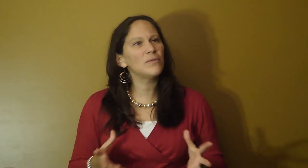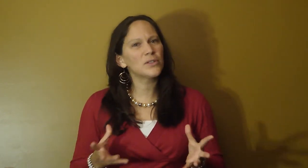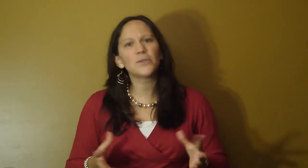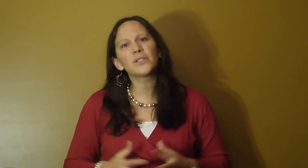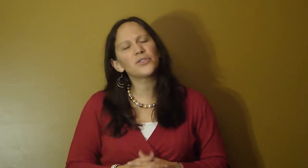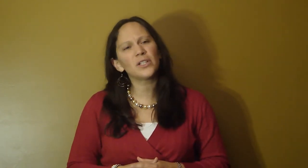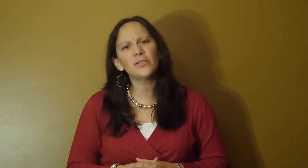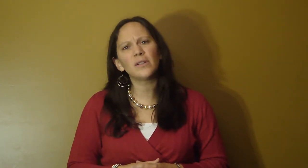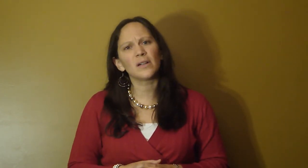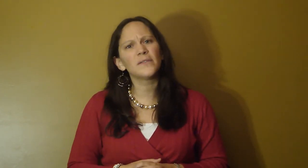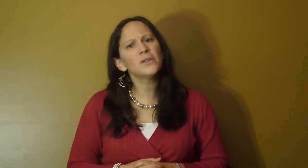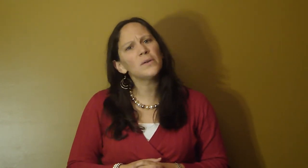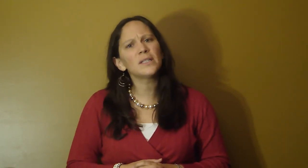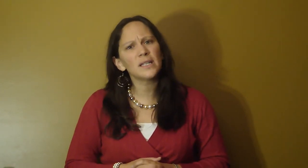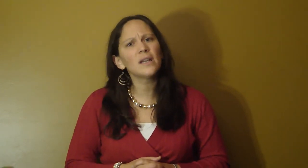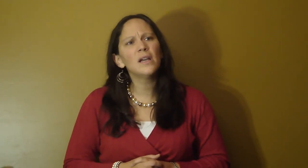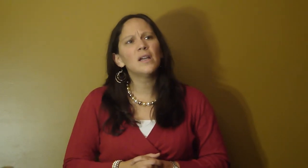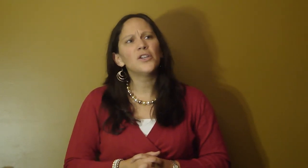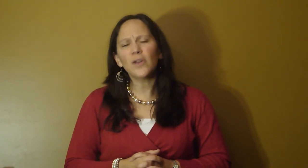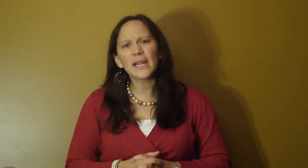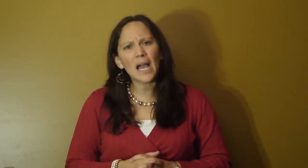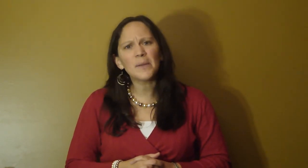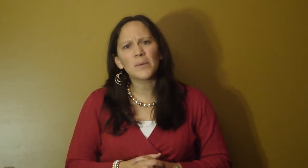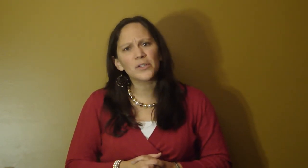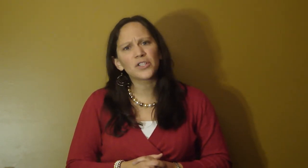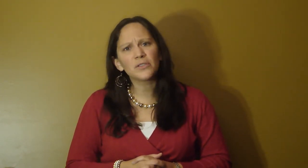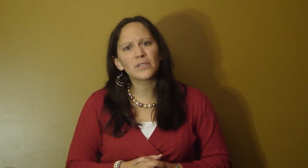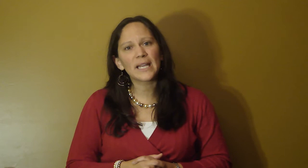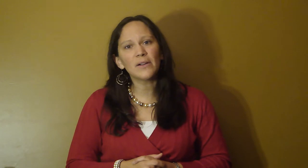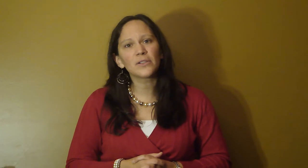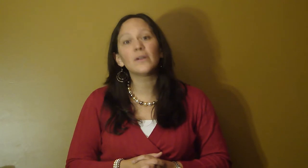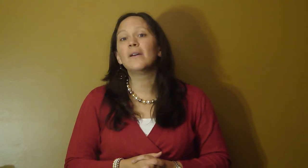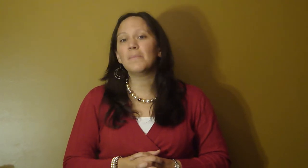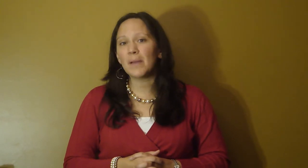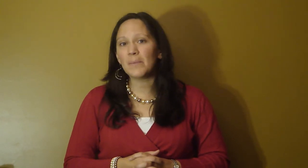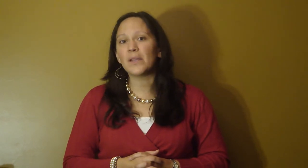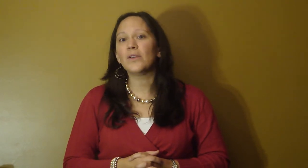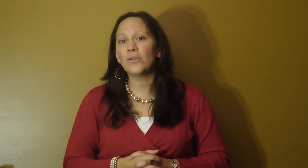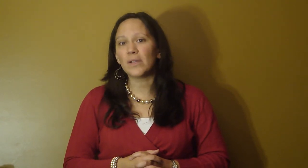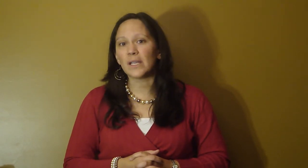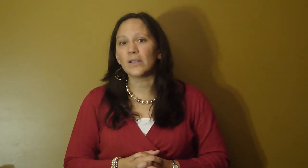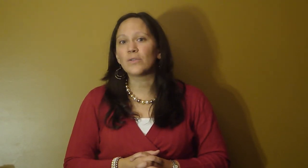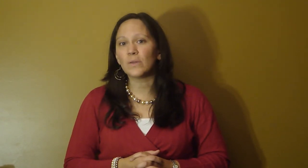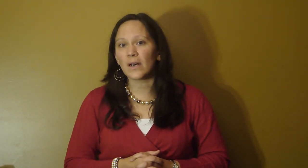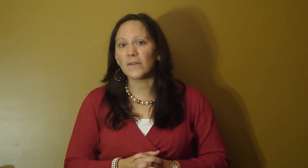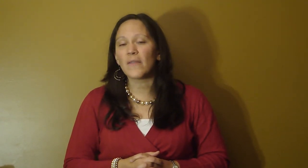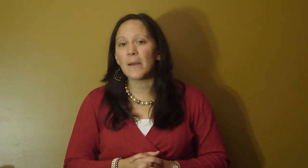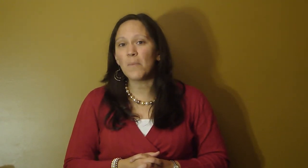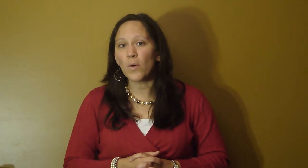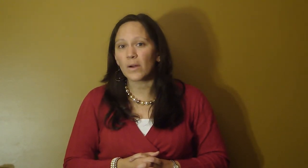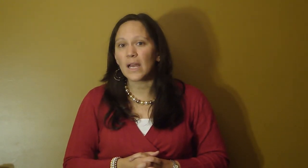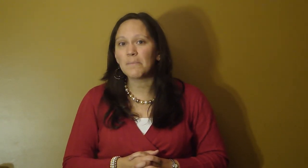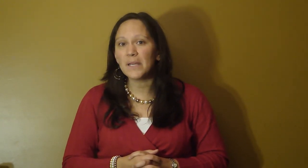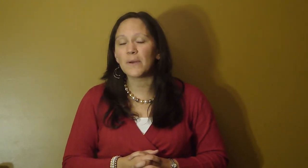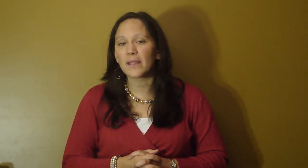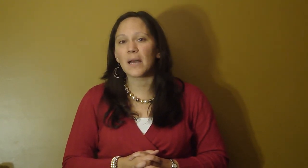virtuous your children are. If you're noticing you're not happy about your children's character, maybe you need to love them more and be with them.